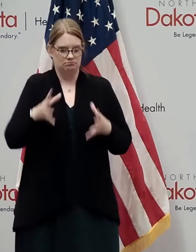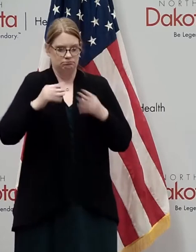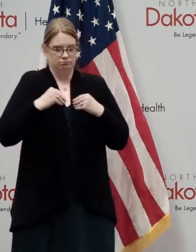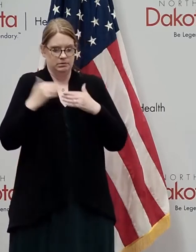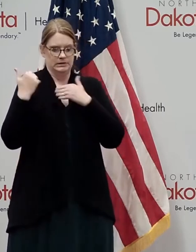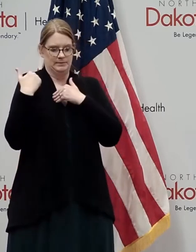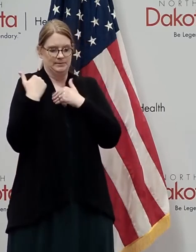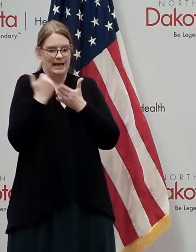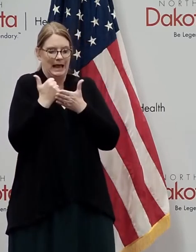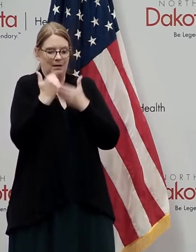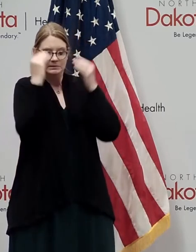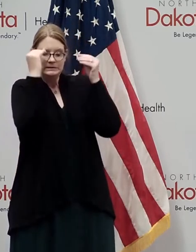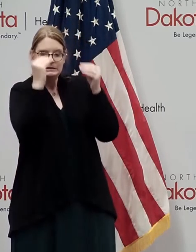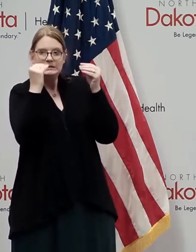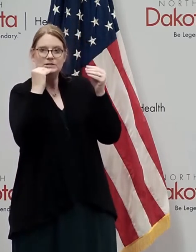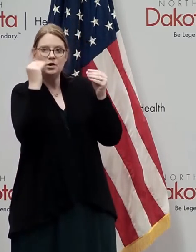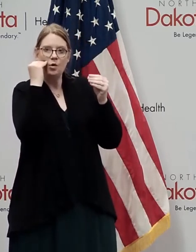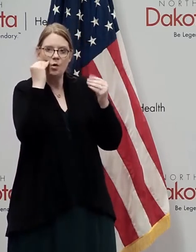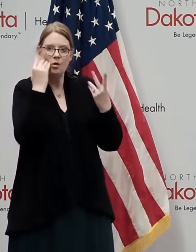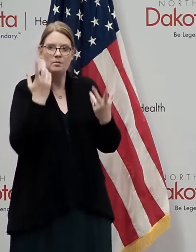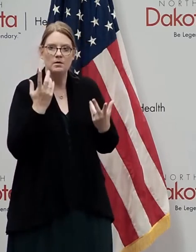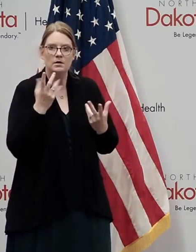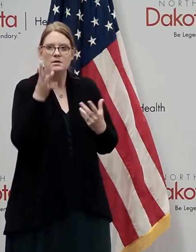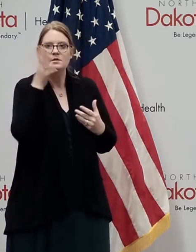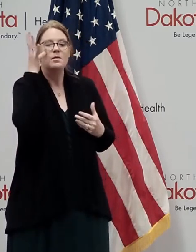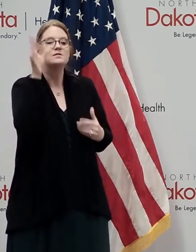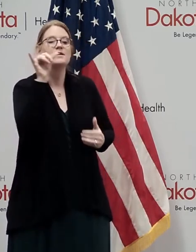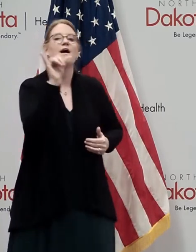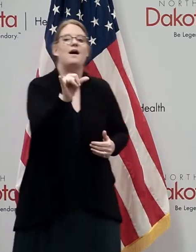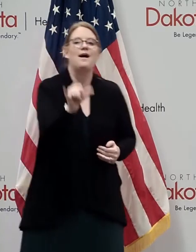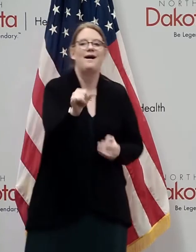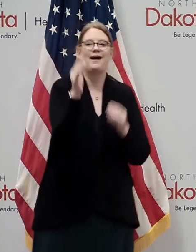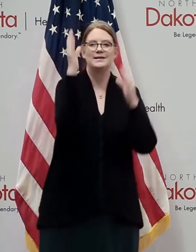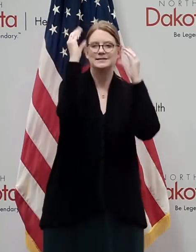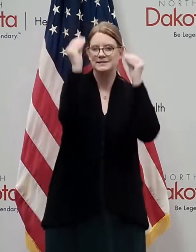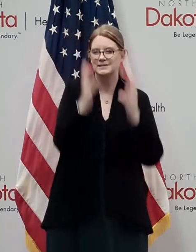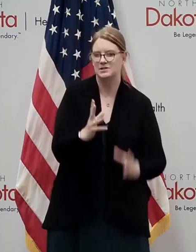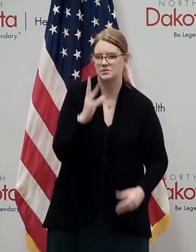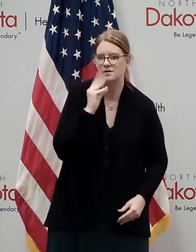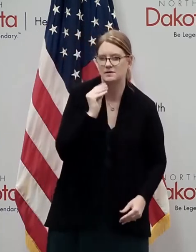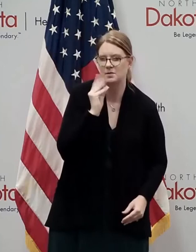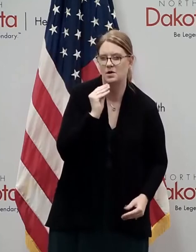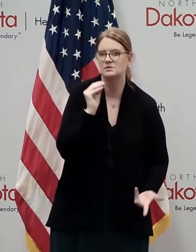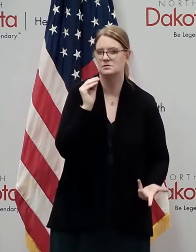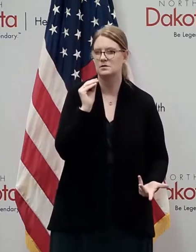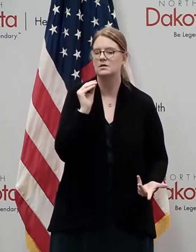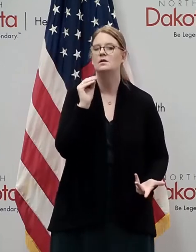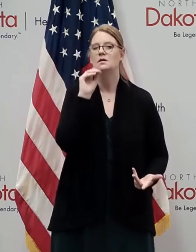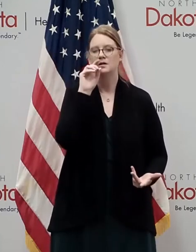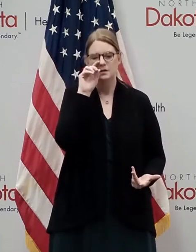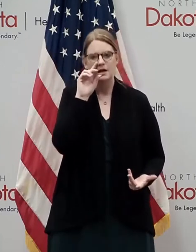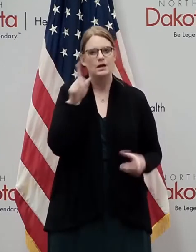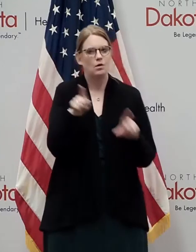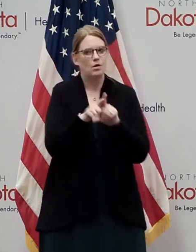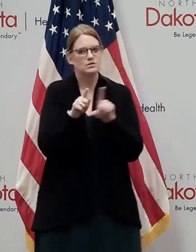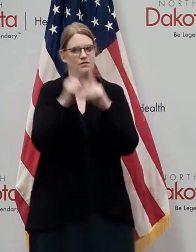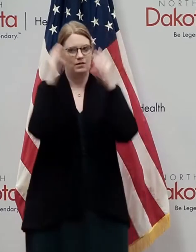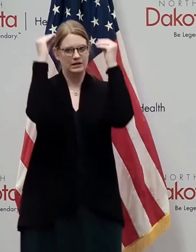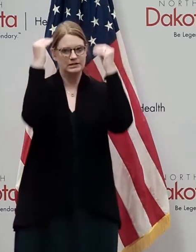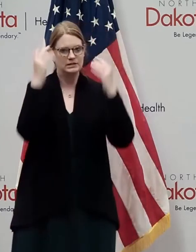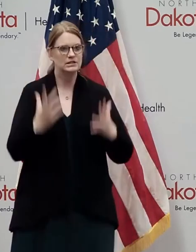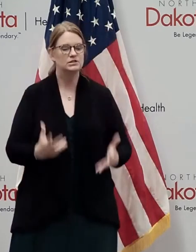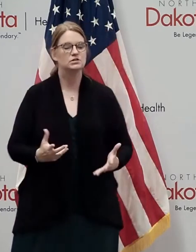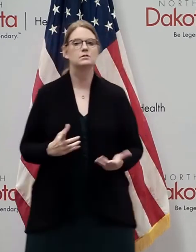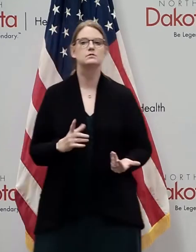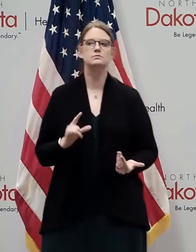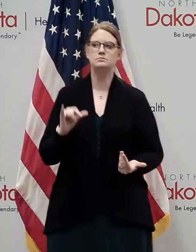But it's a critically important element to the educational success and the well-being of every child. And I think also for teachers, it helped them